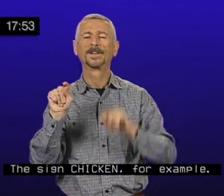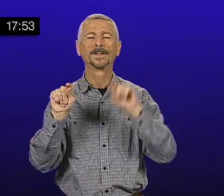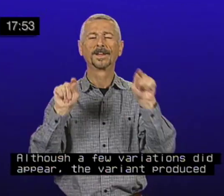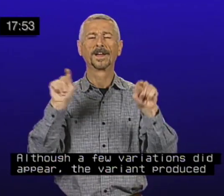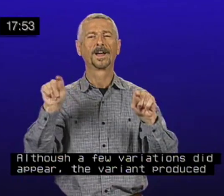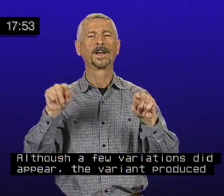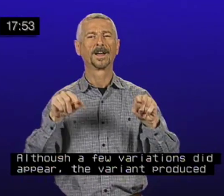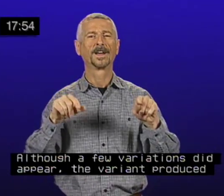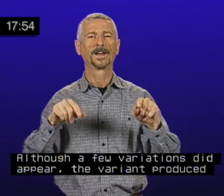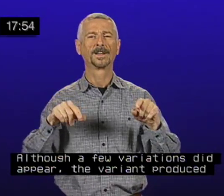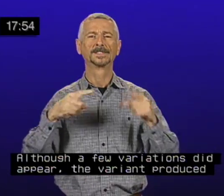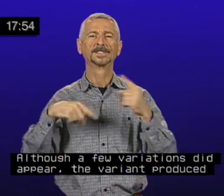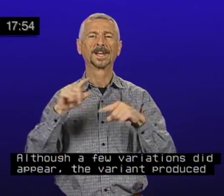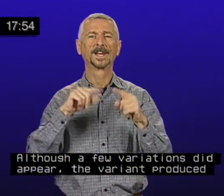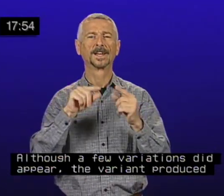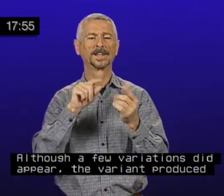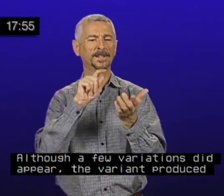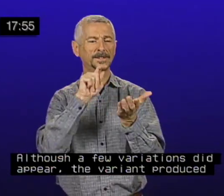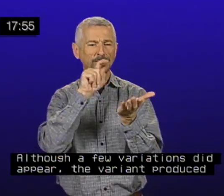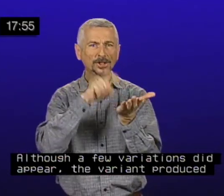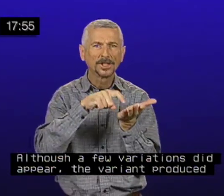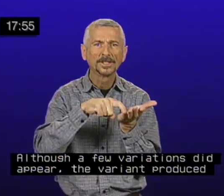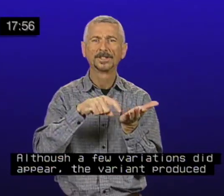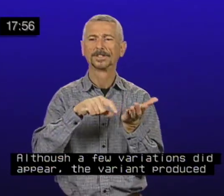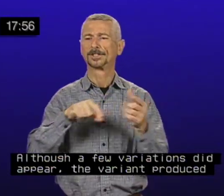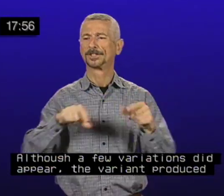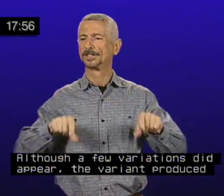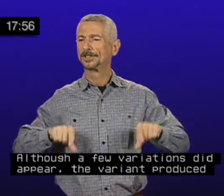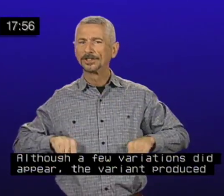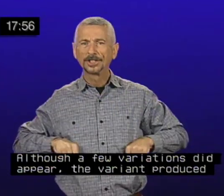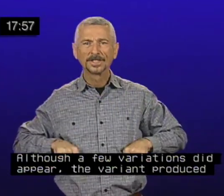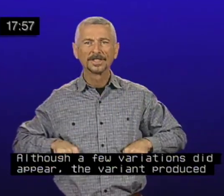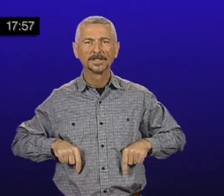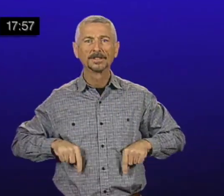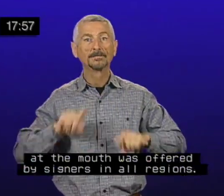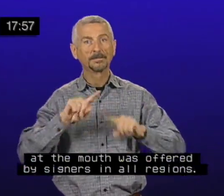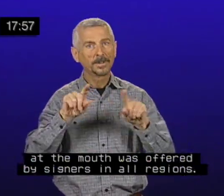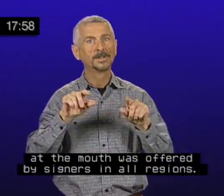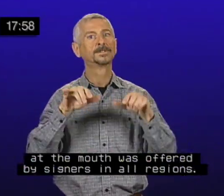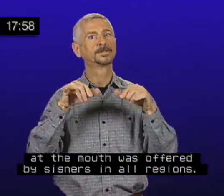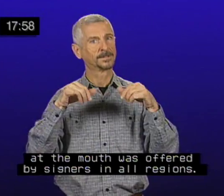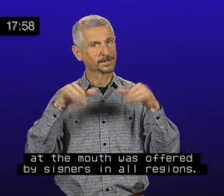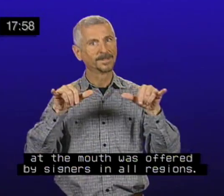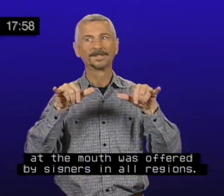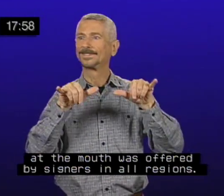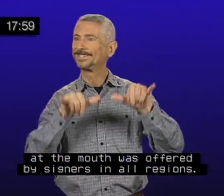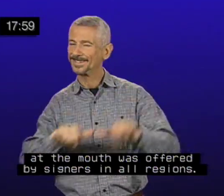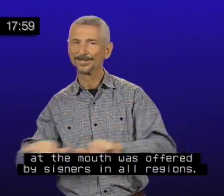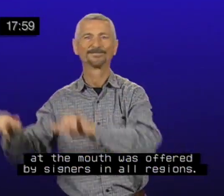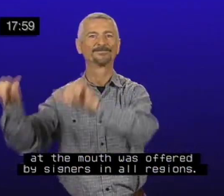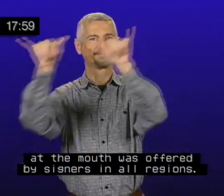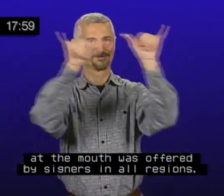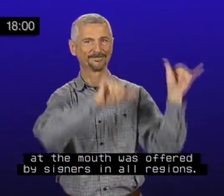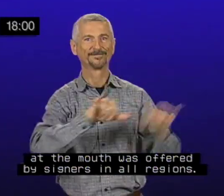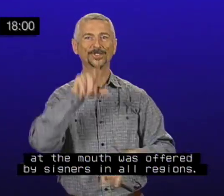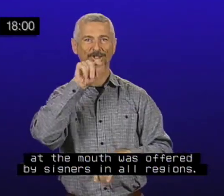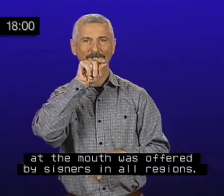Although a few variations did appear, the variant produced at the mouth was offered by signers in all regions.